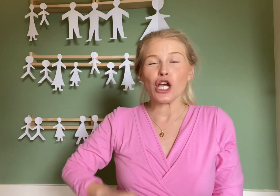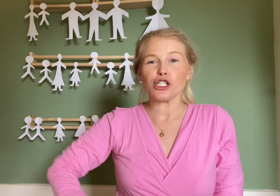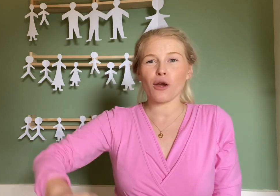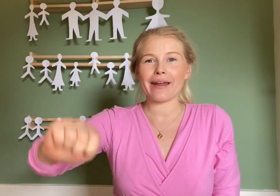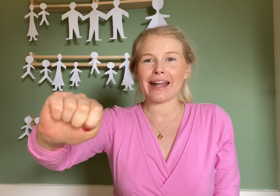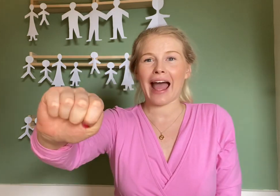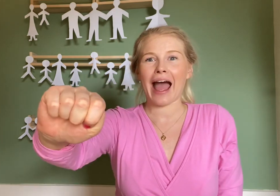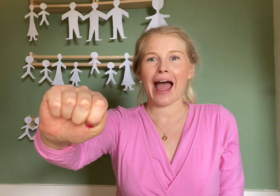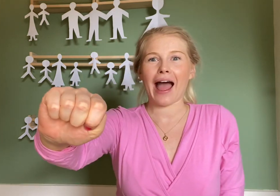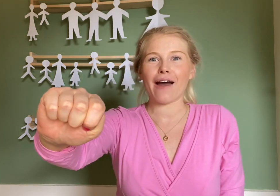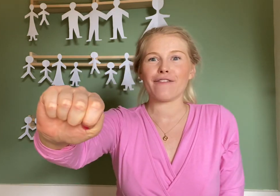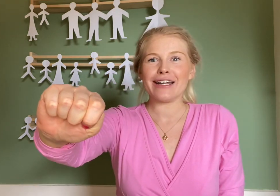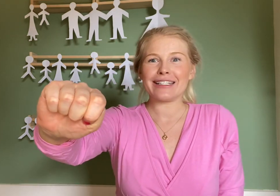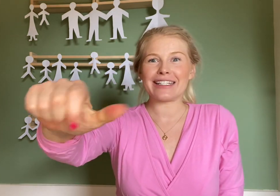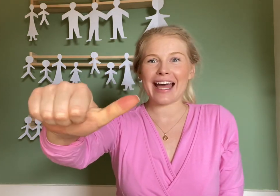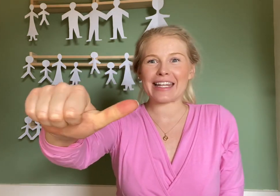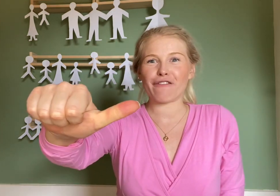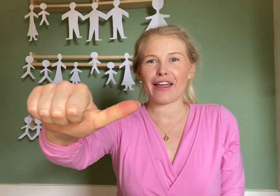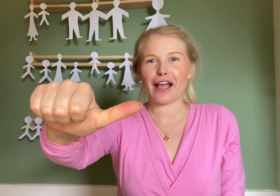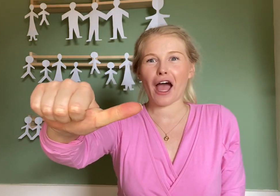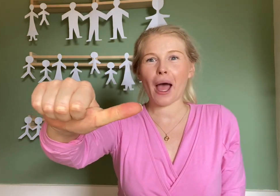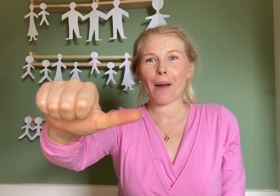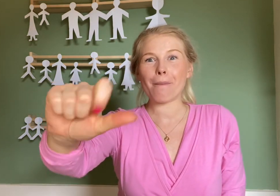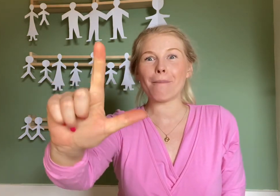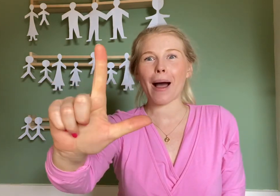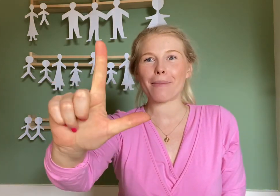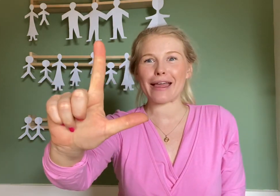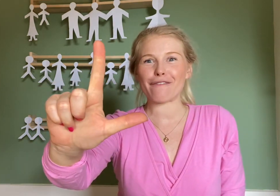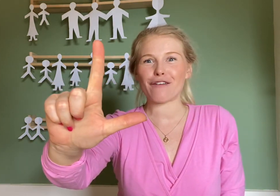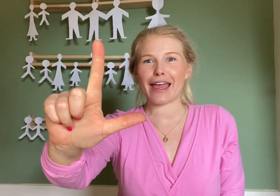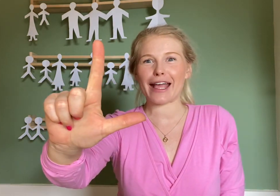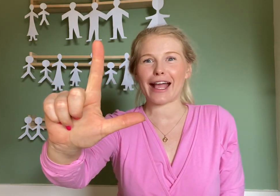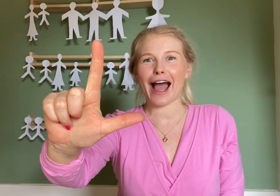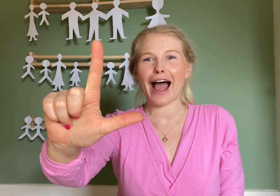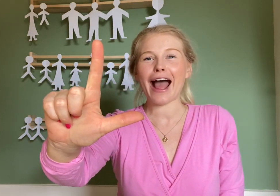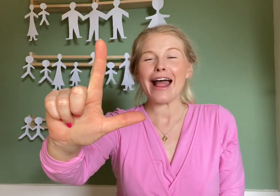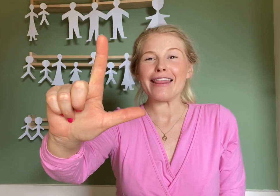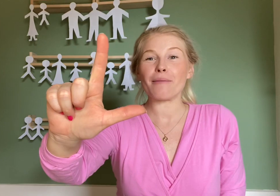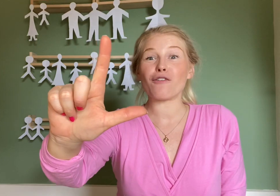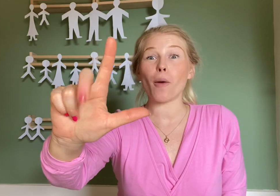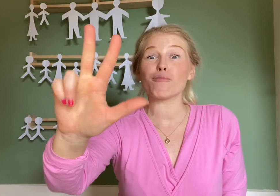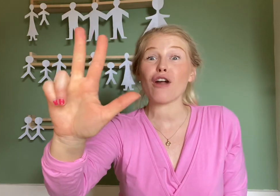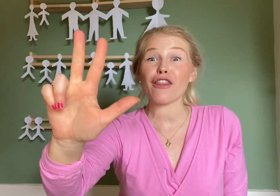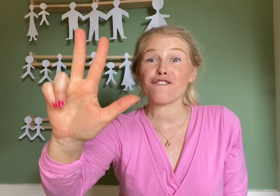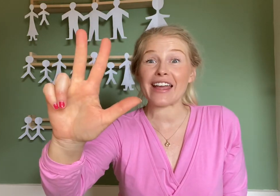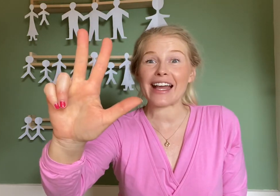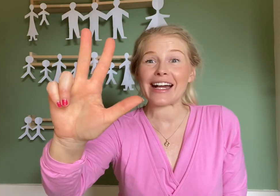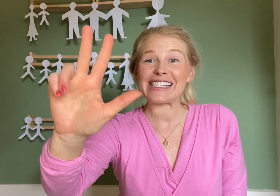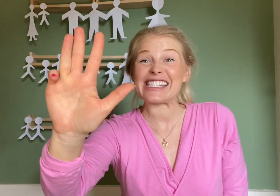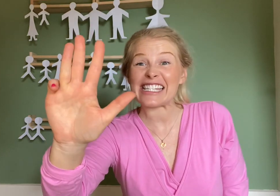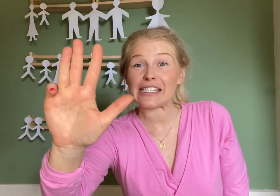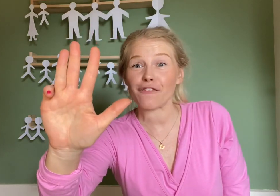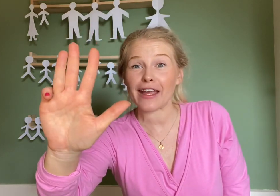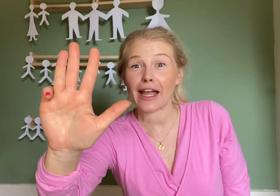So we're going to have daddy finger, mummy finger, then we've got brother finger, sister finger,